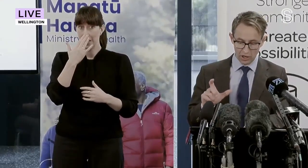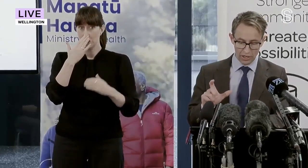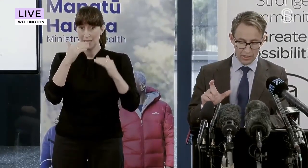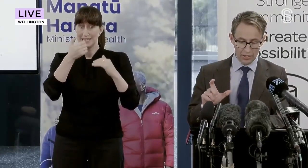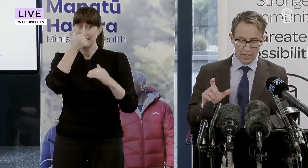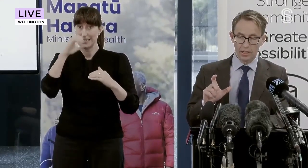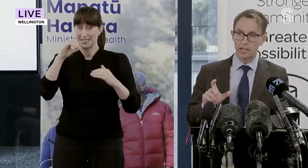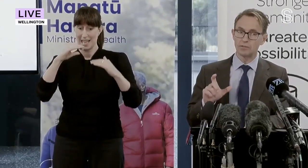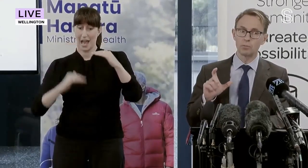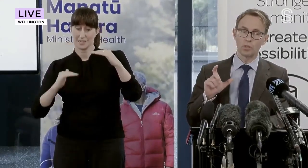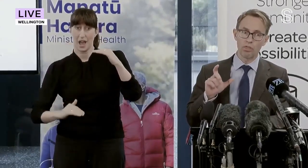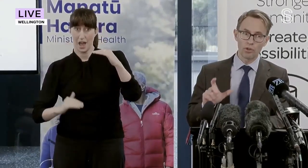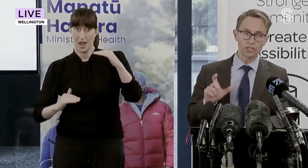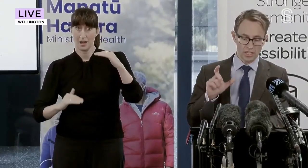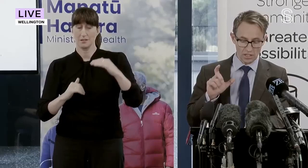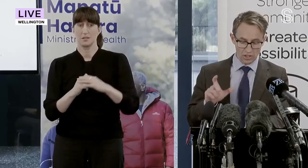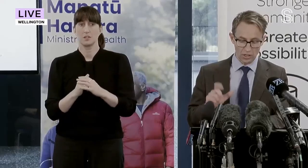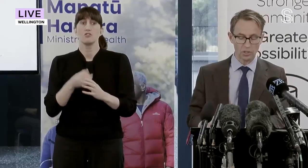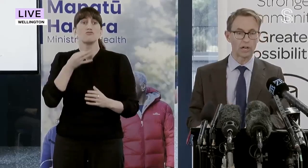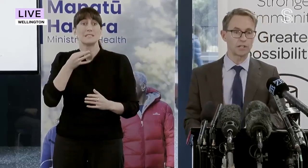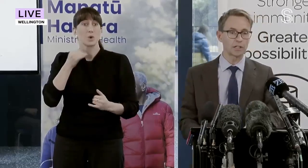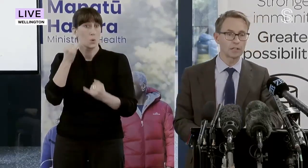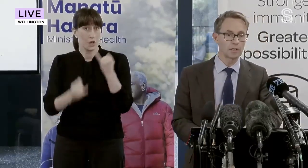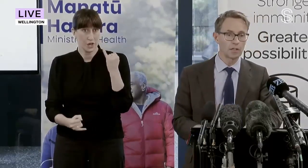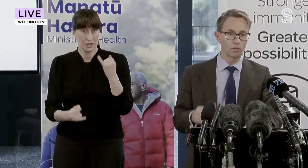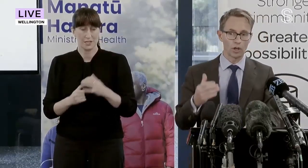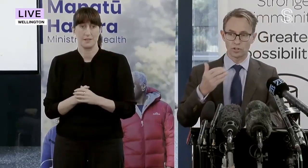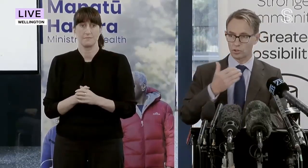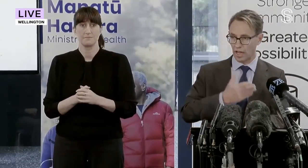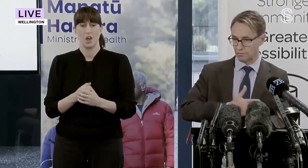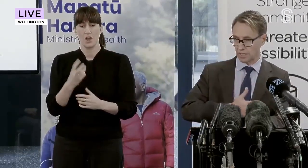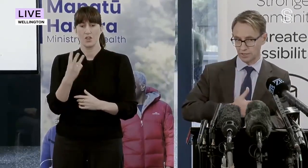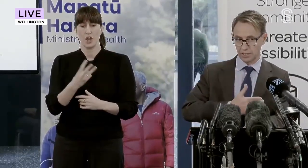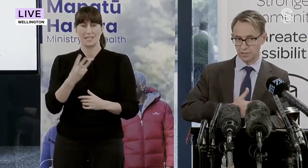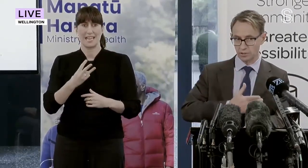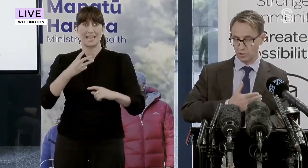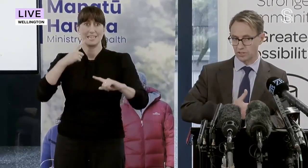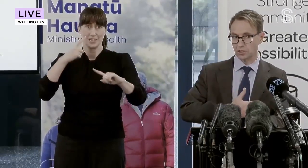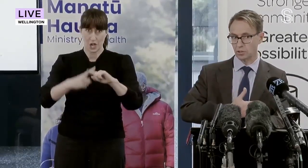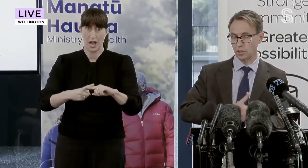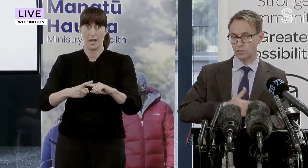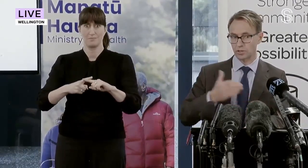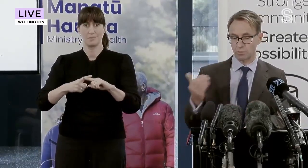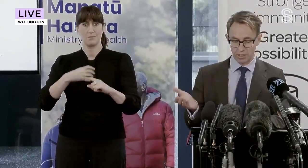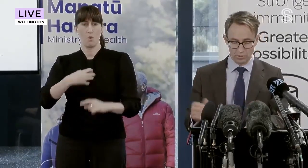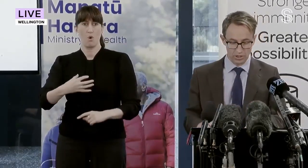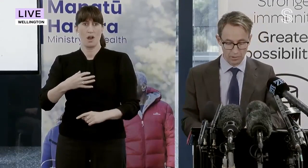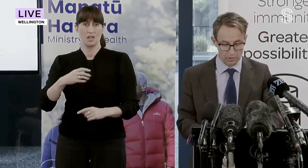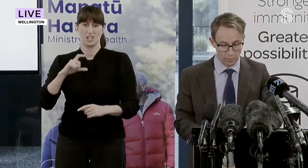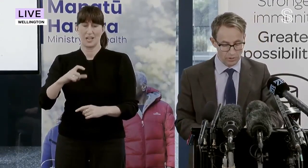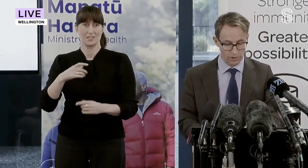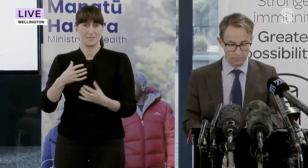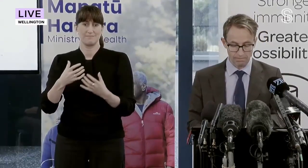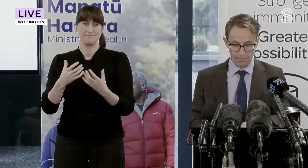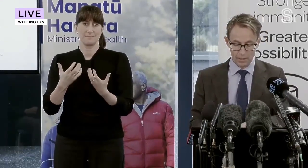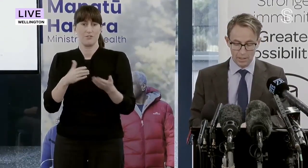even higher, more than 13 times greater for those who are unvaccinated or less than two doses compared with someone